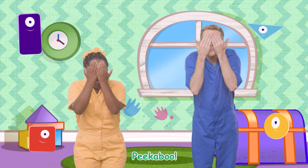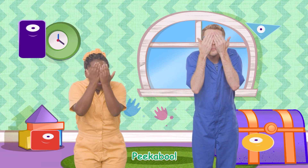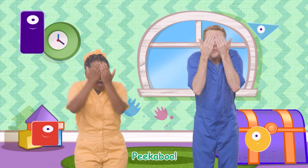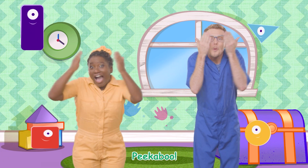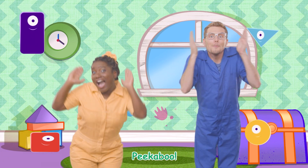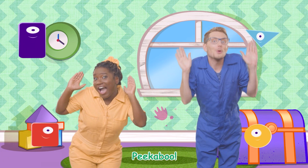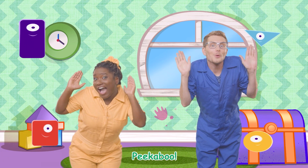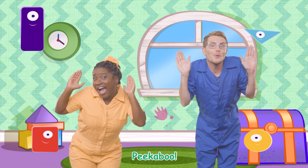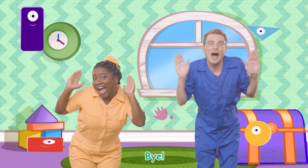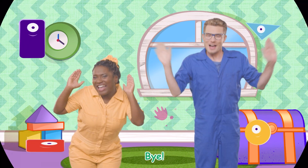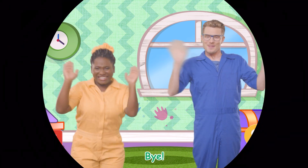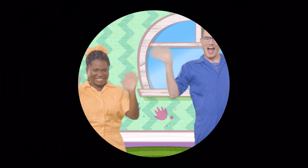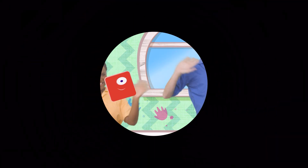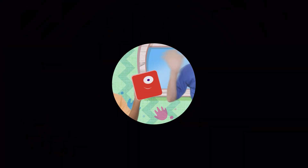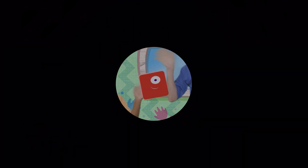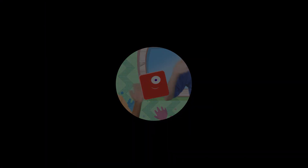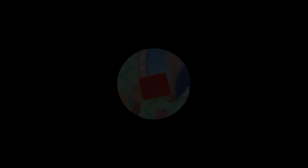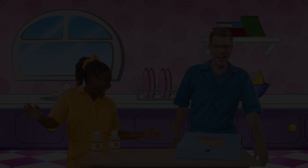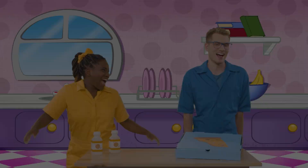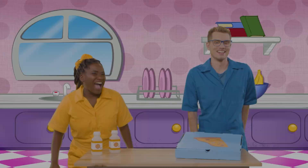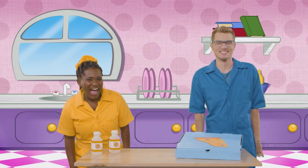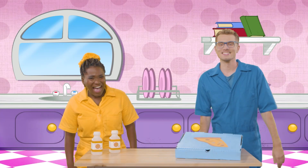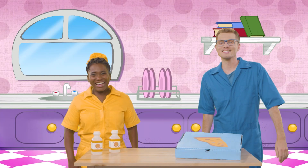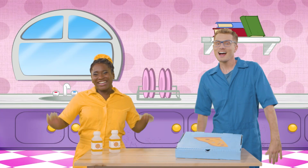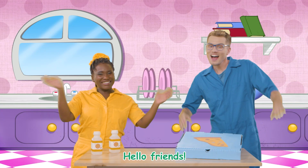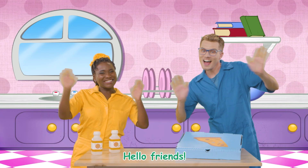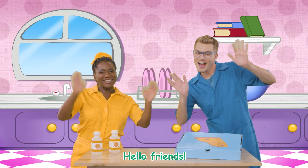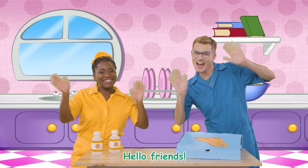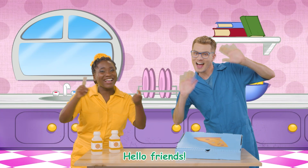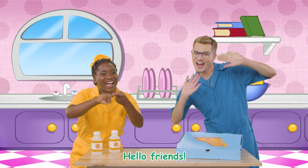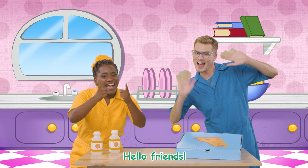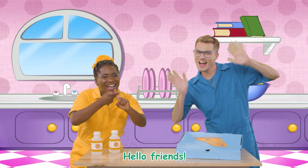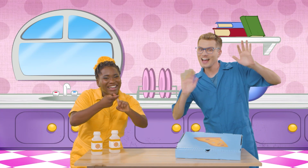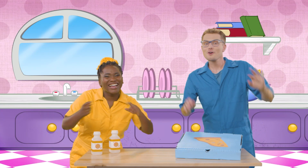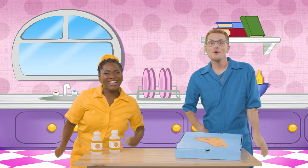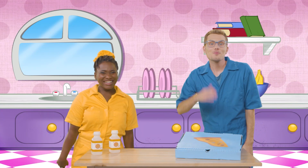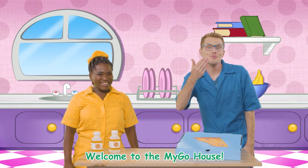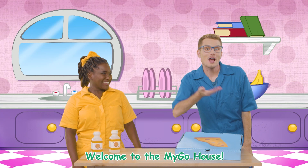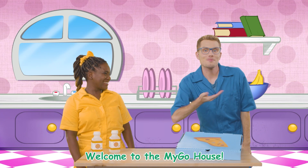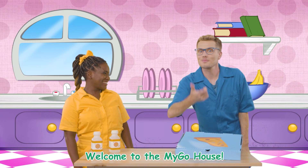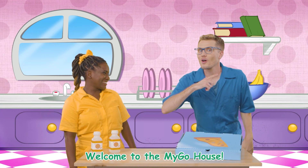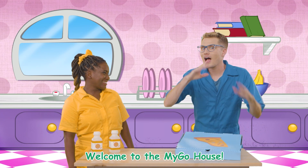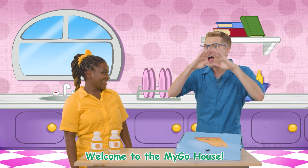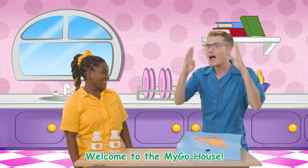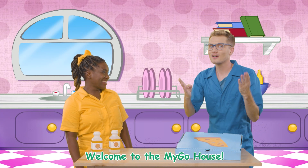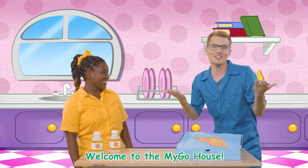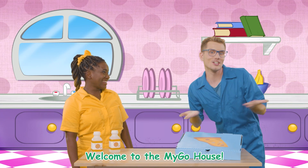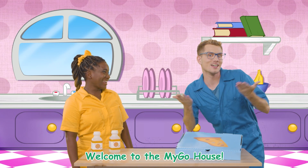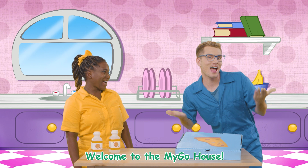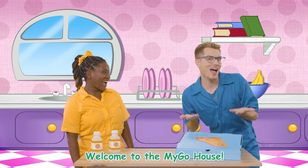Peek-a-boo! Bye! Hello, friends! Welcome to the MyGo house.